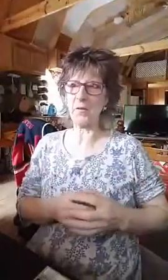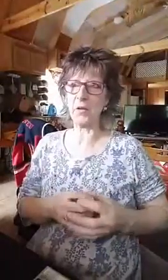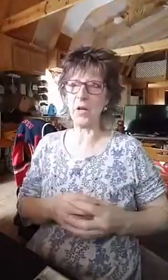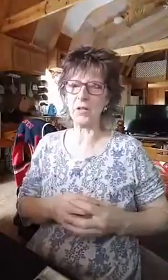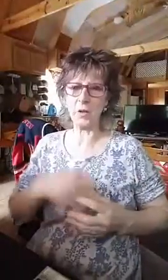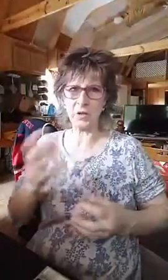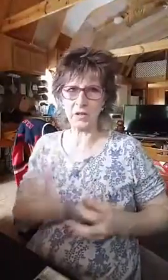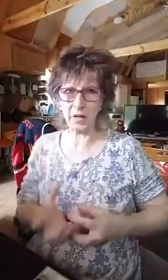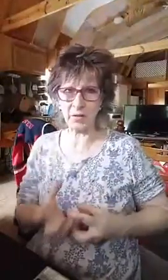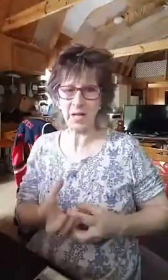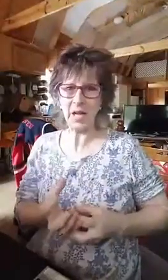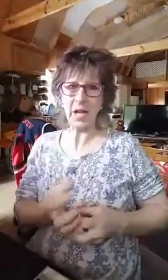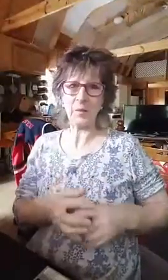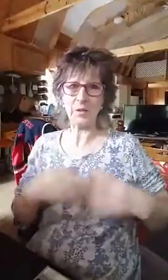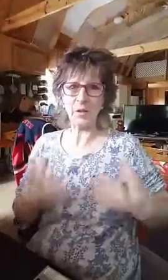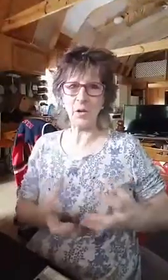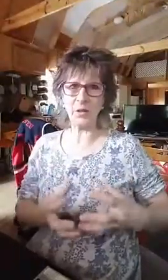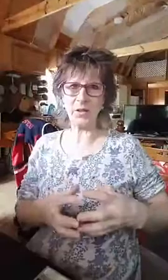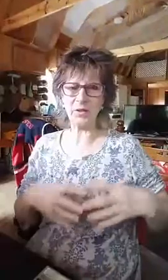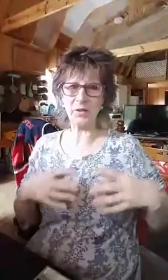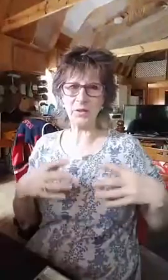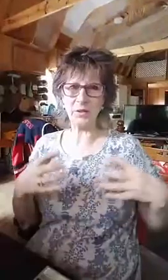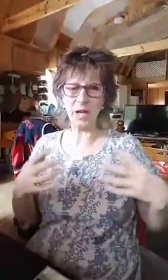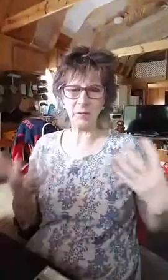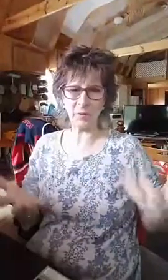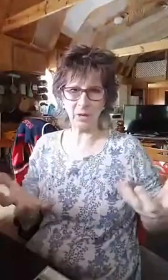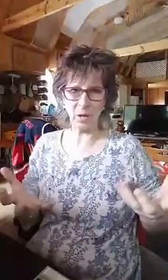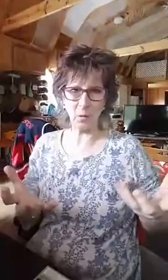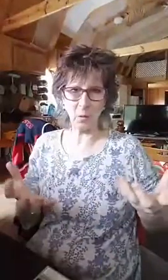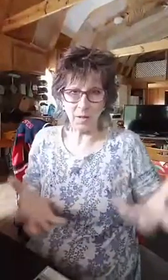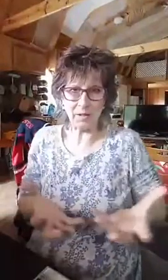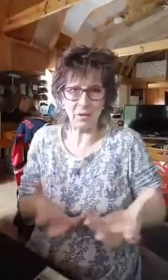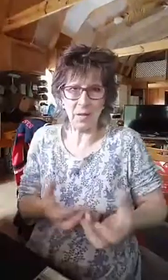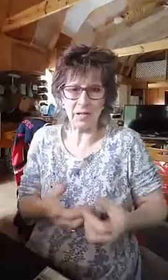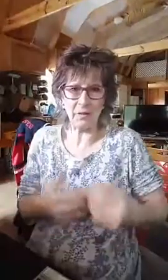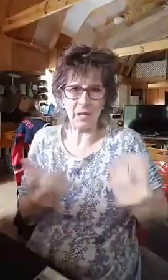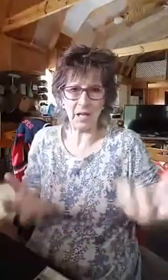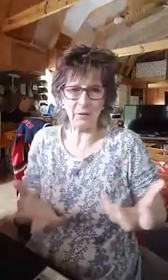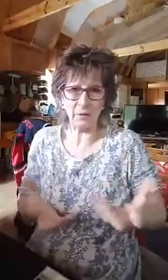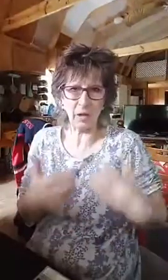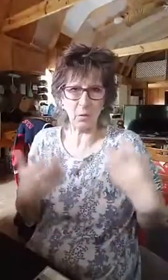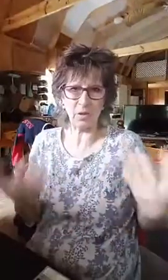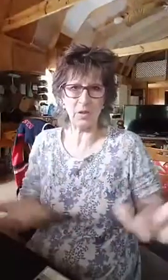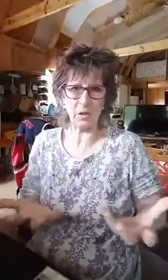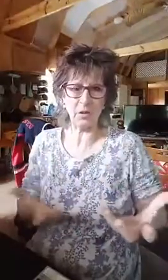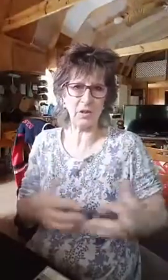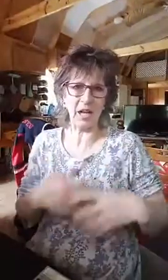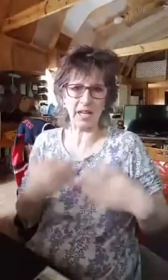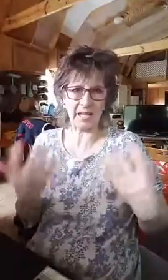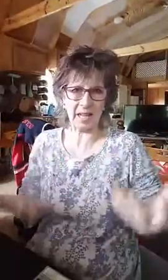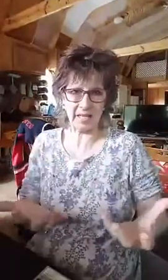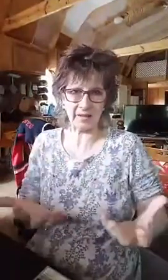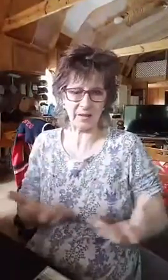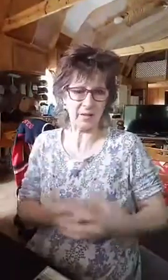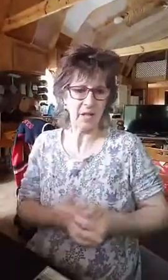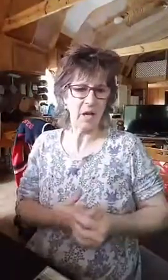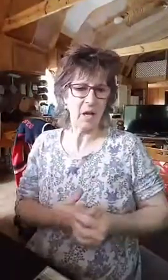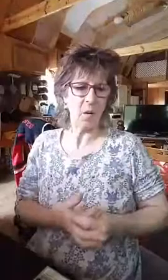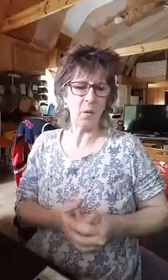ever gone to the courts of heaven and when you go there, you can't figure out what to repent of, you can't figure out what to do or you're not getting answers or